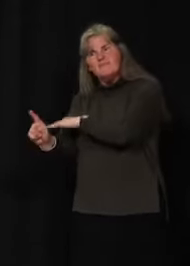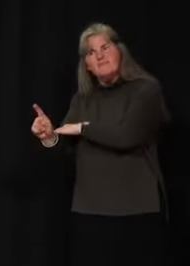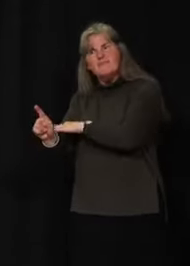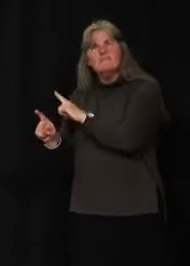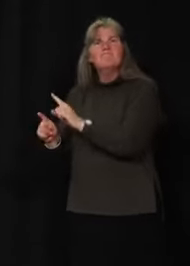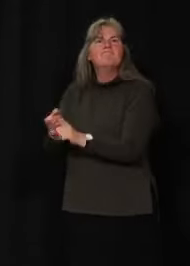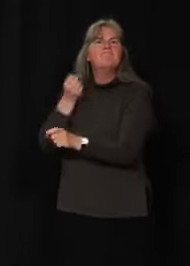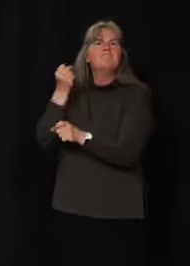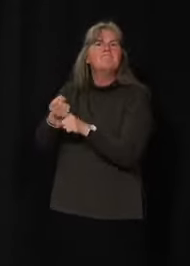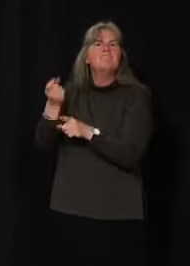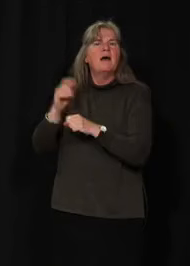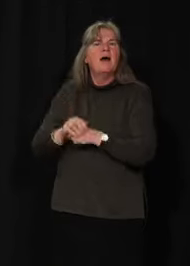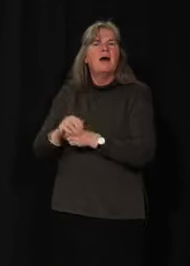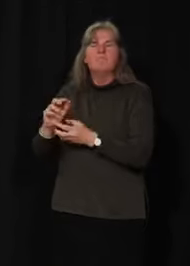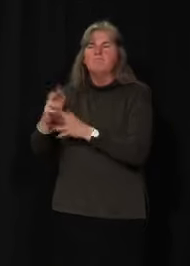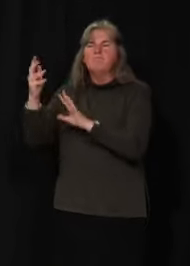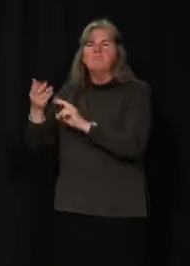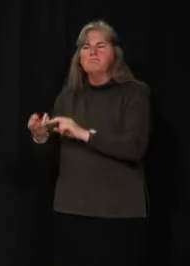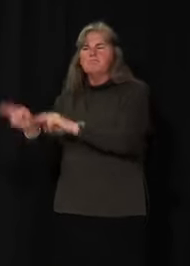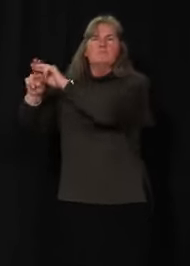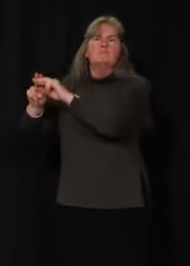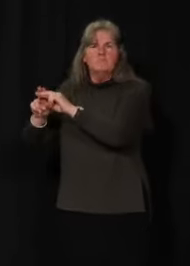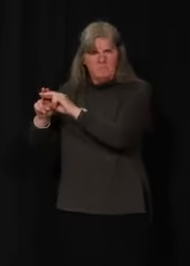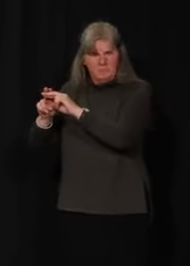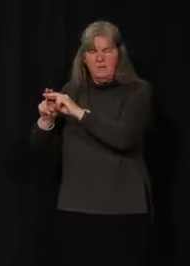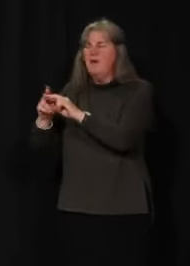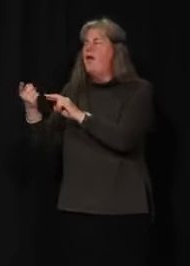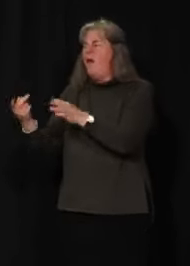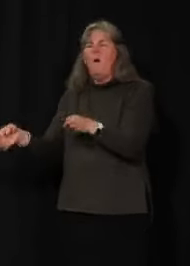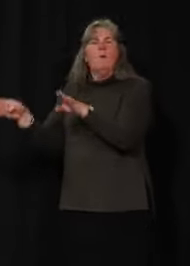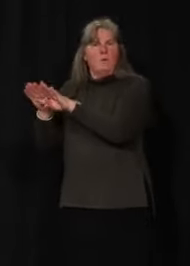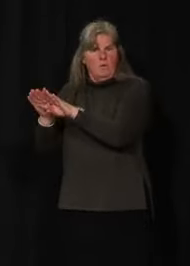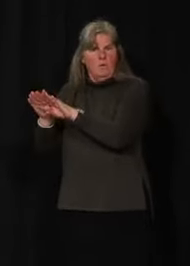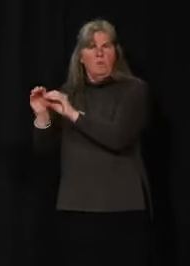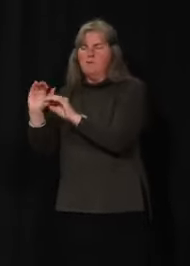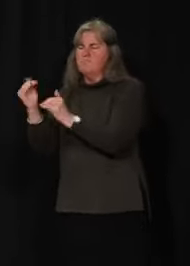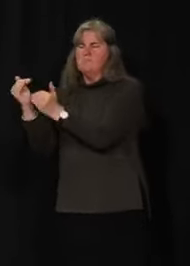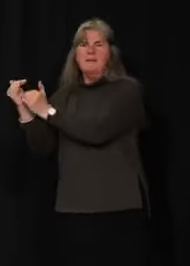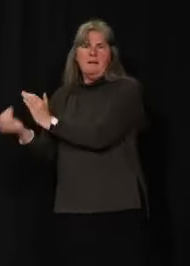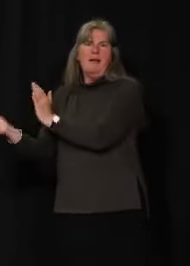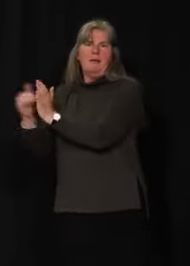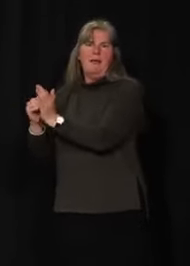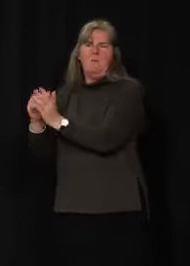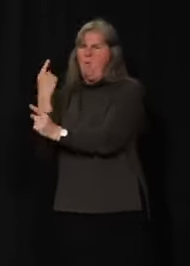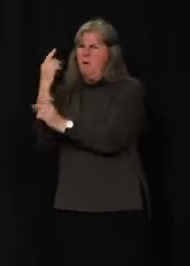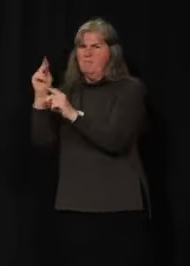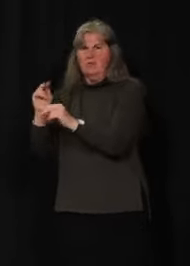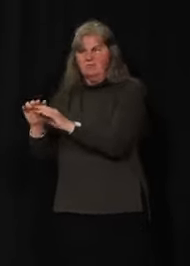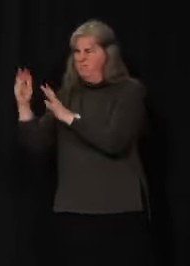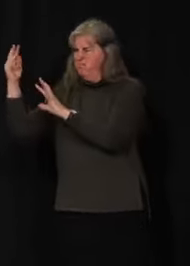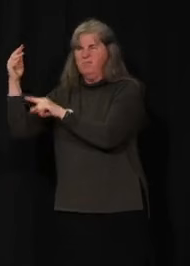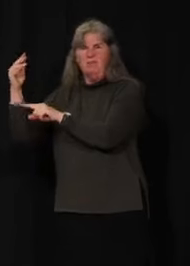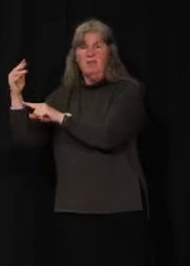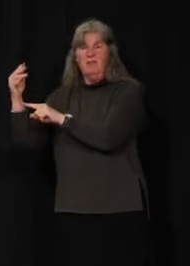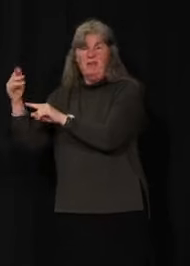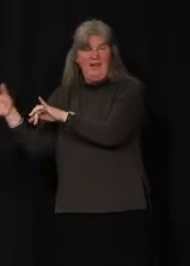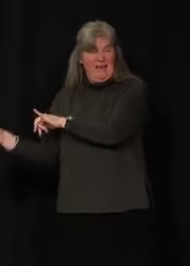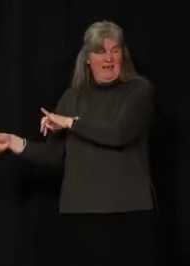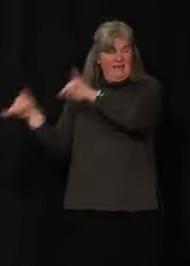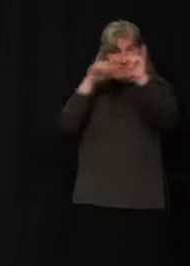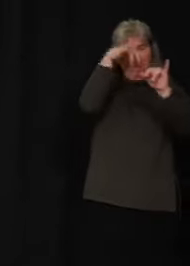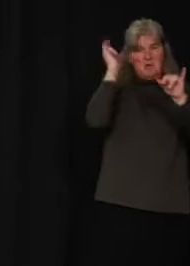caused a return to more severe restrictions in his community. We do not want to see that here.